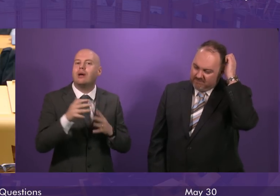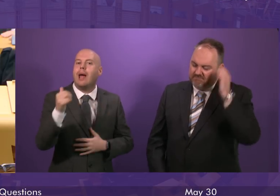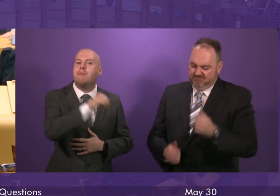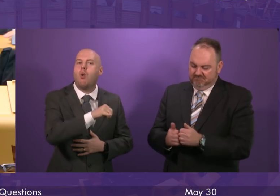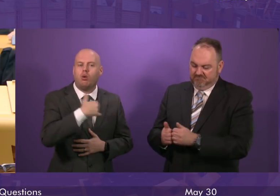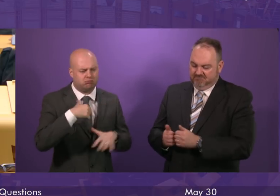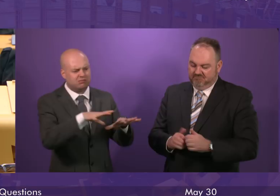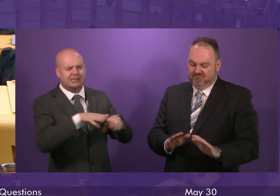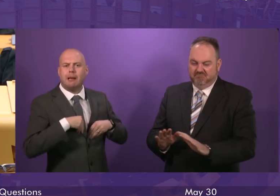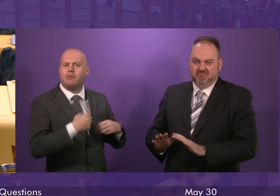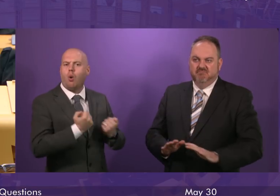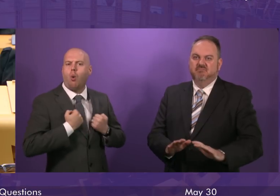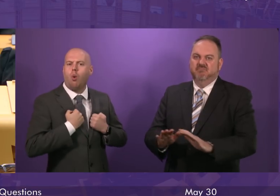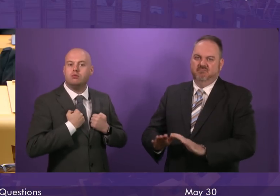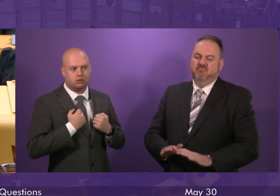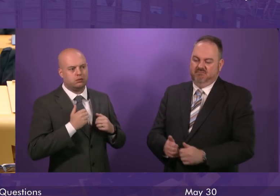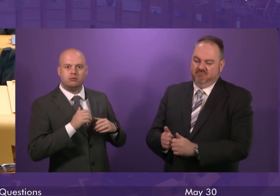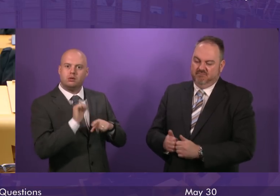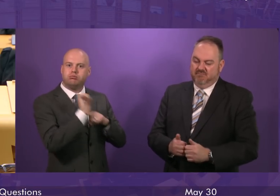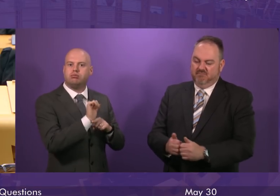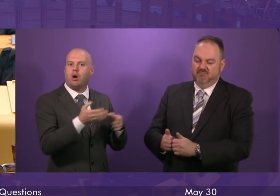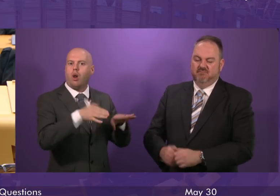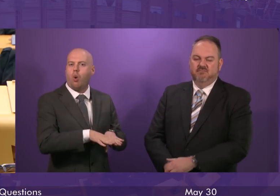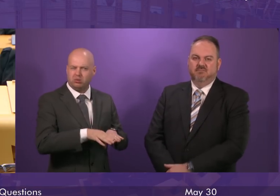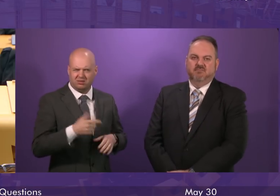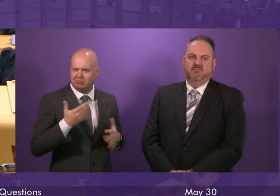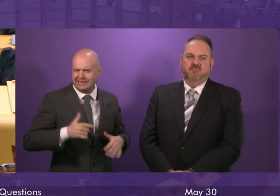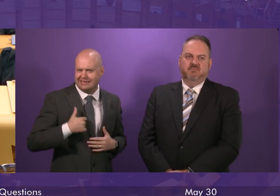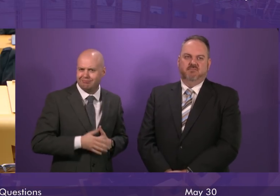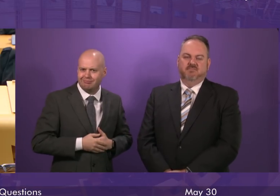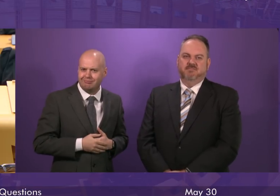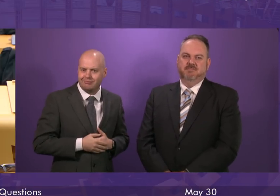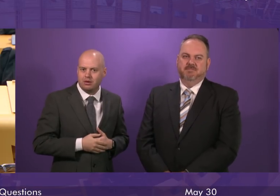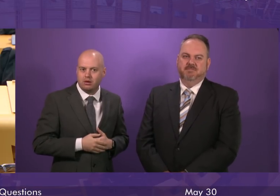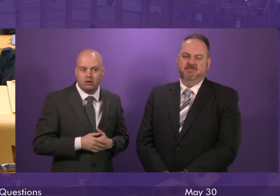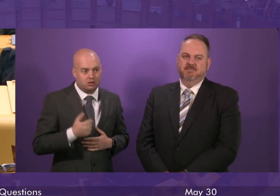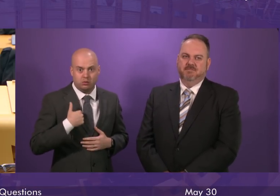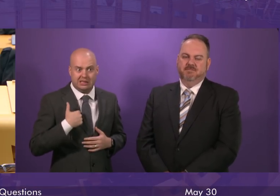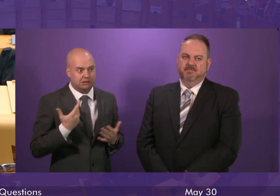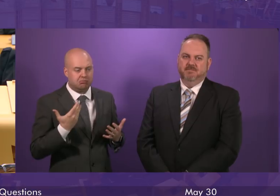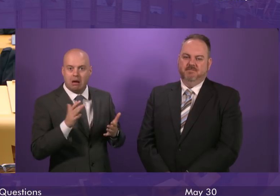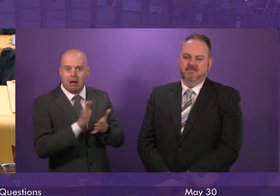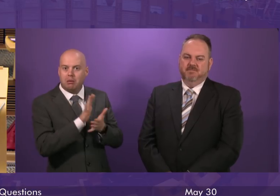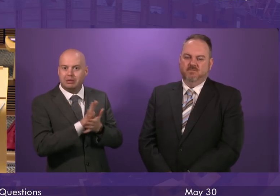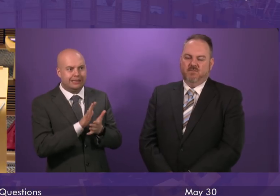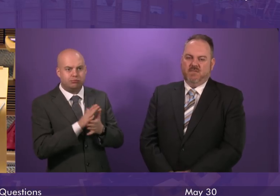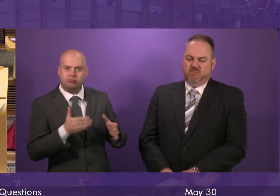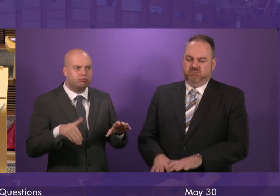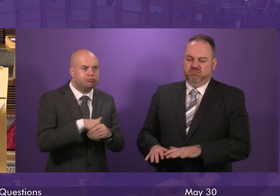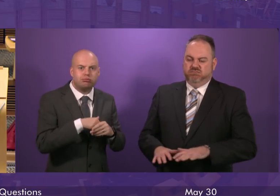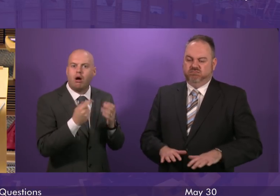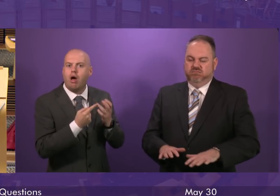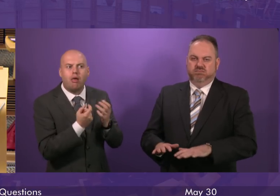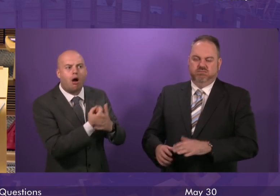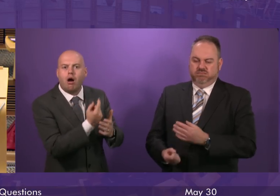it being closed. And we've been willing to step in. We'd be willing to step in in other instances as